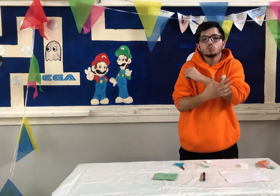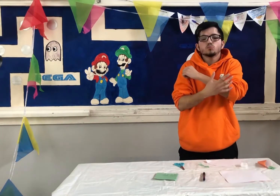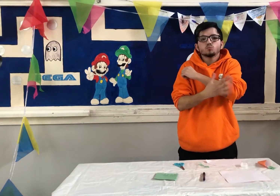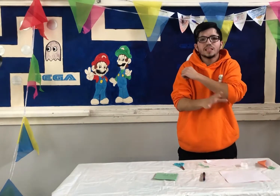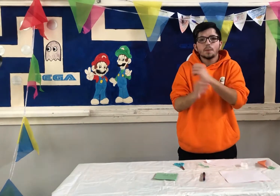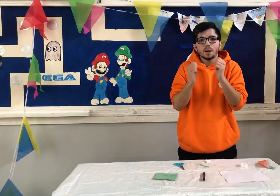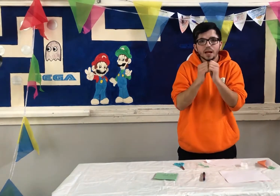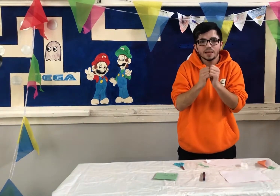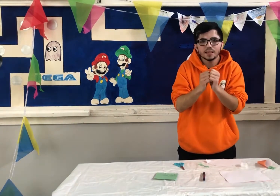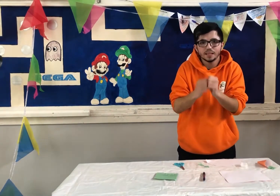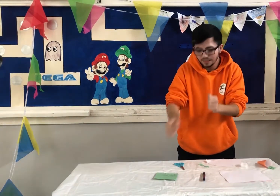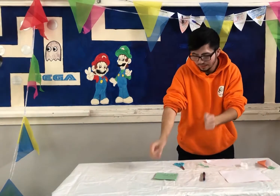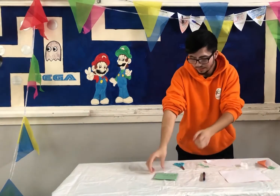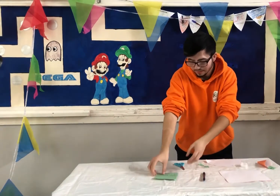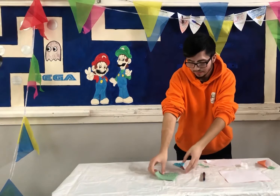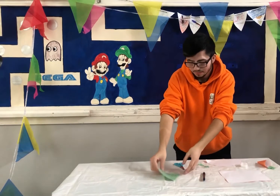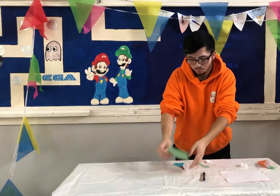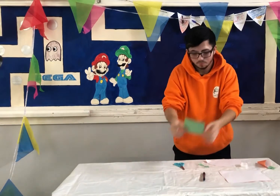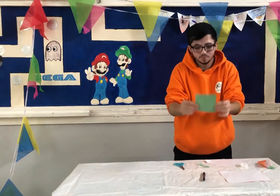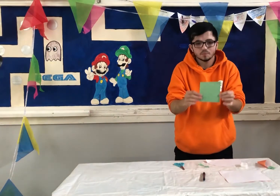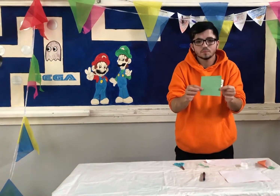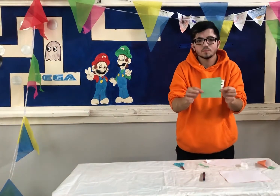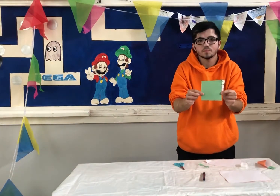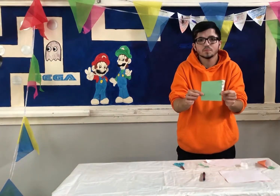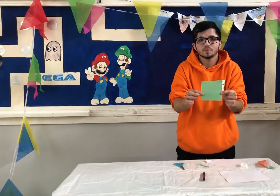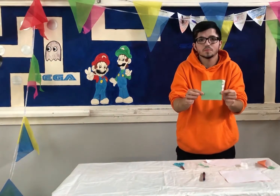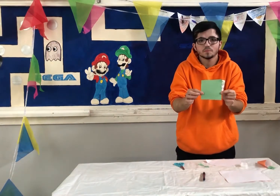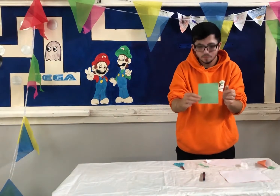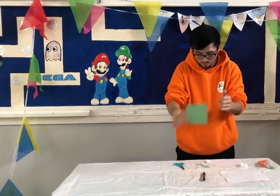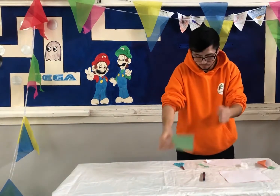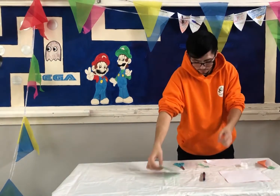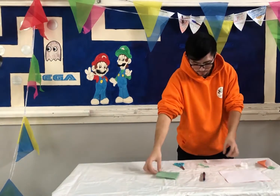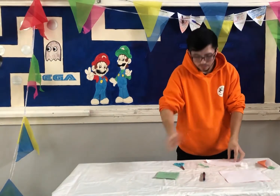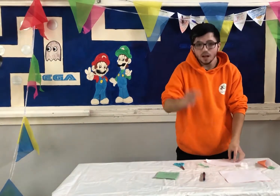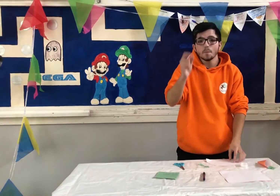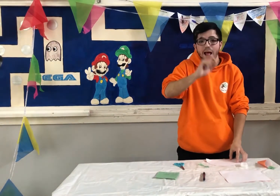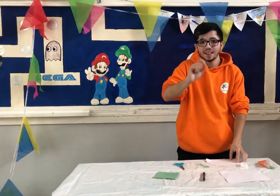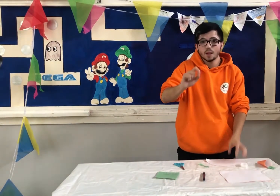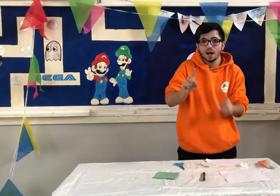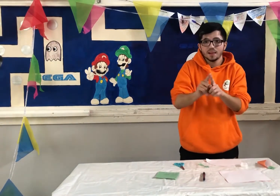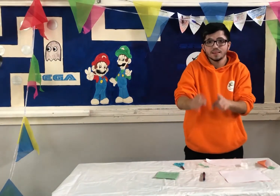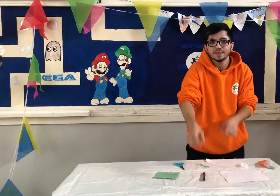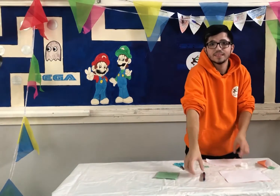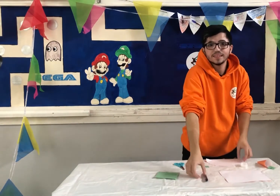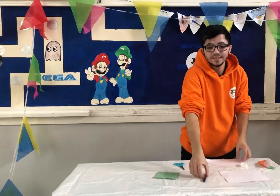You're going to need a smaller piece of green paper, a pen,